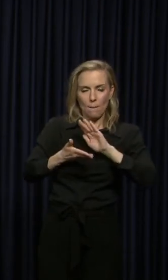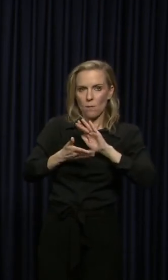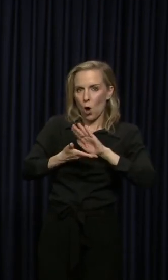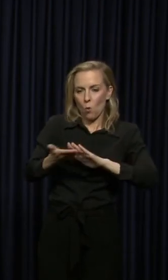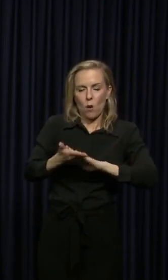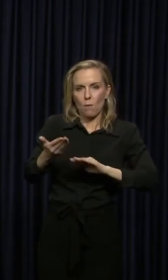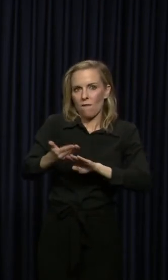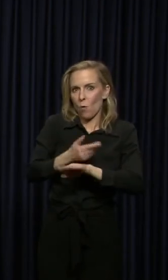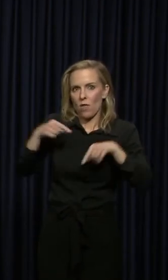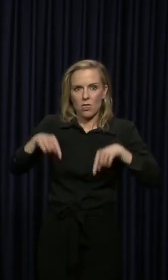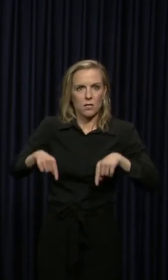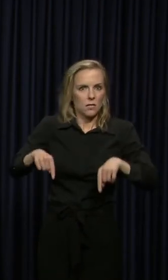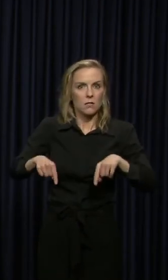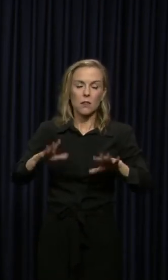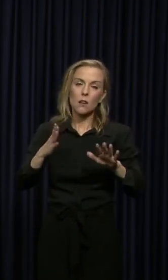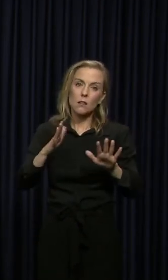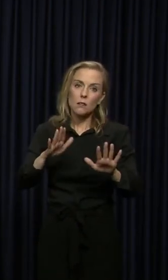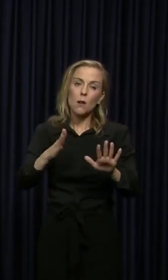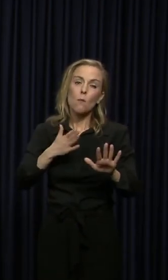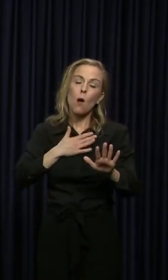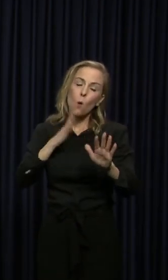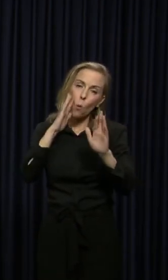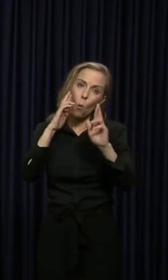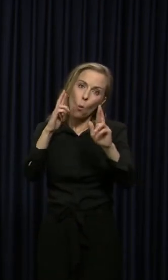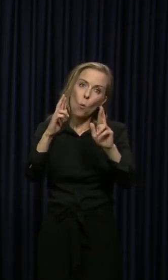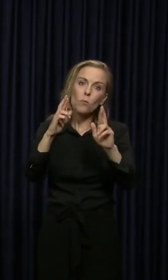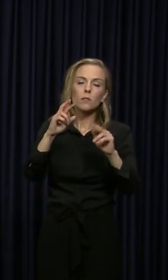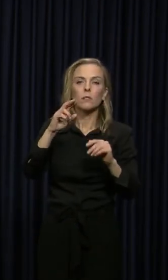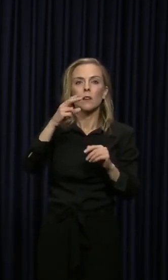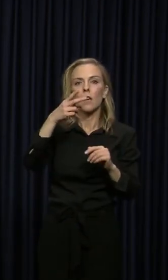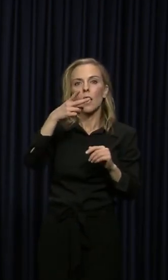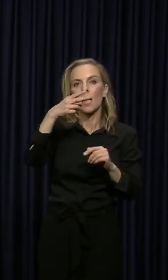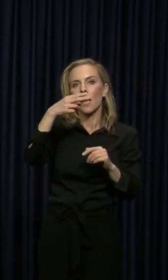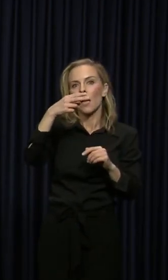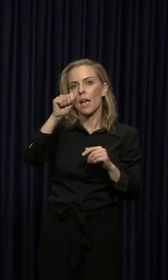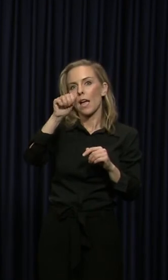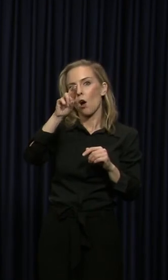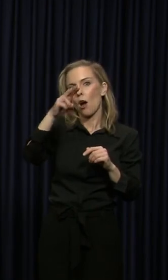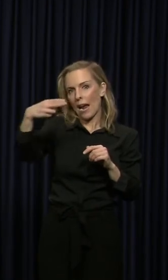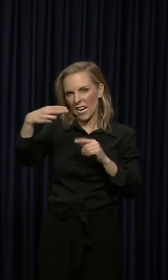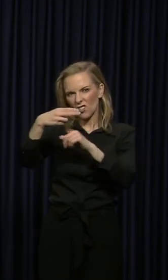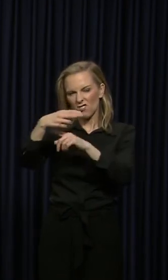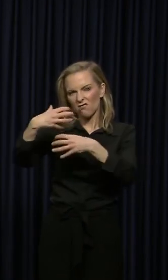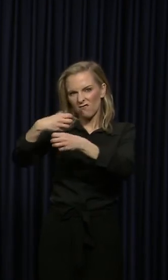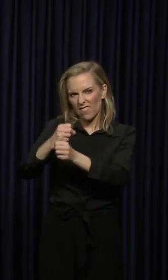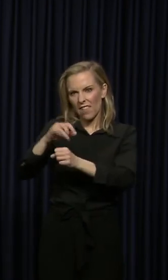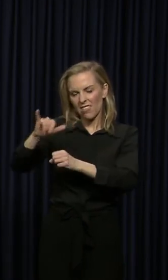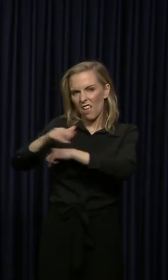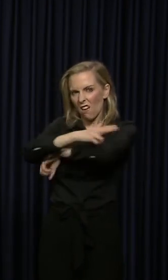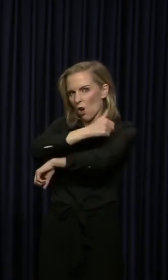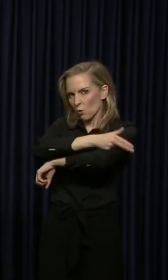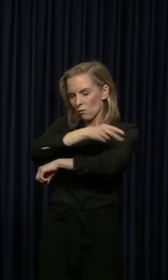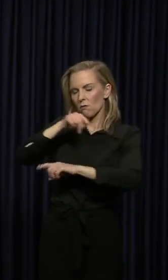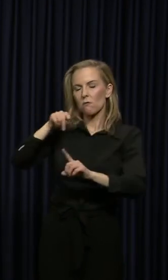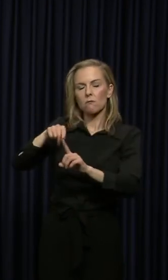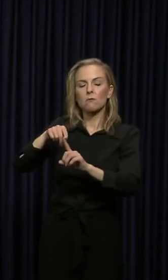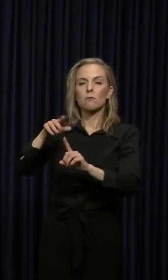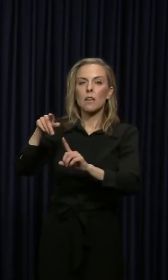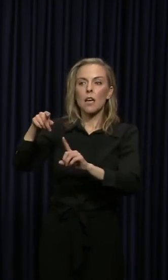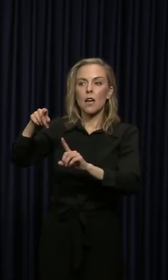right before this. So our hope and my understanding with a RH and others is that this is a they're even